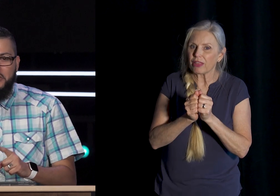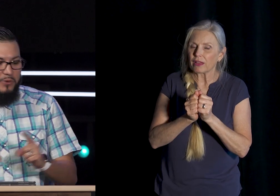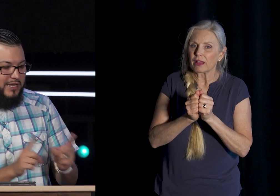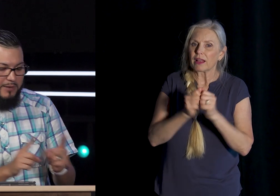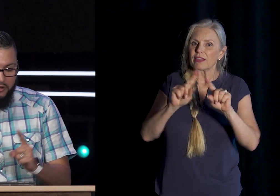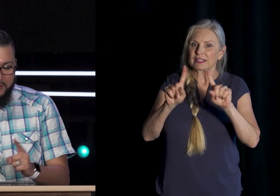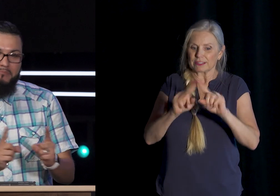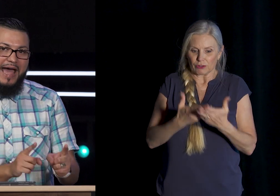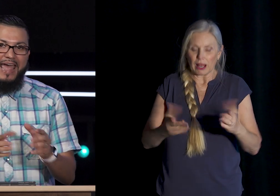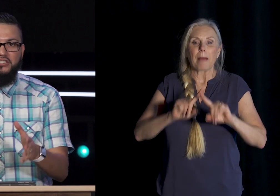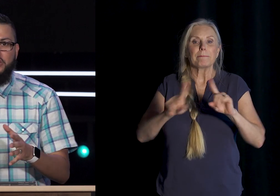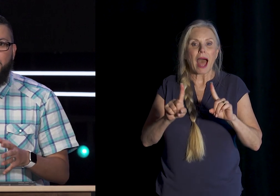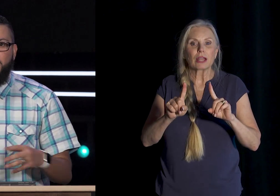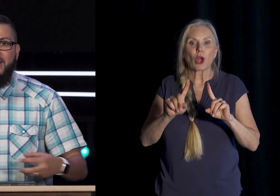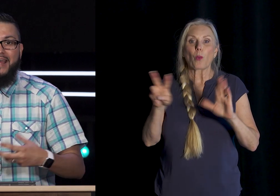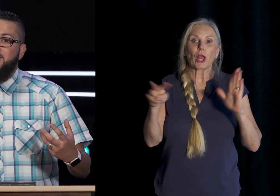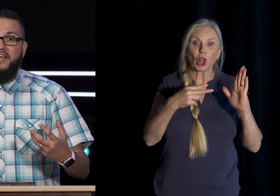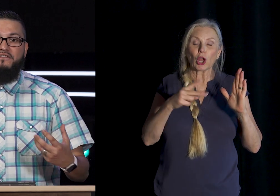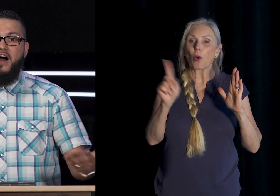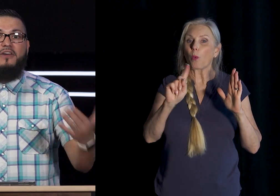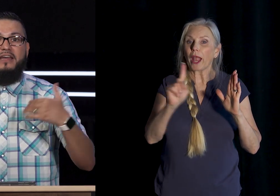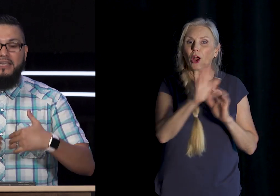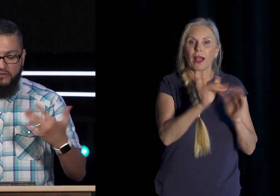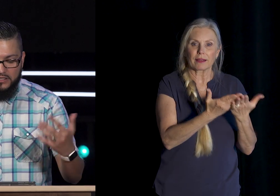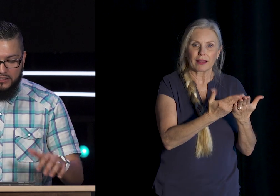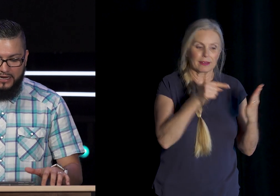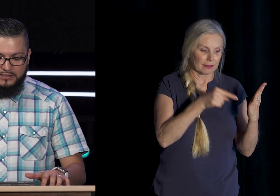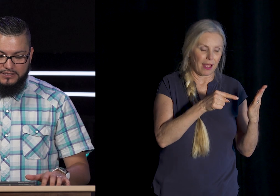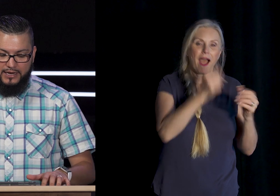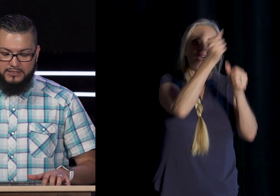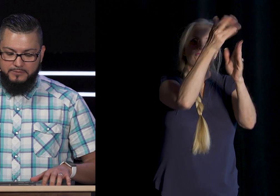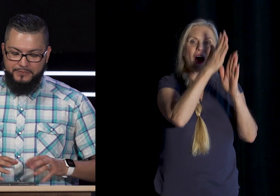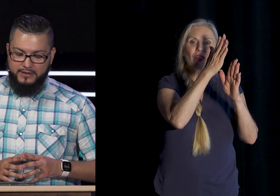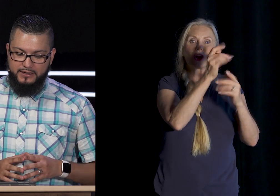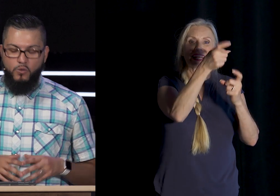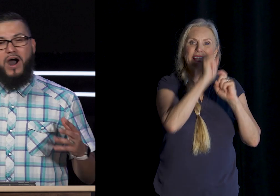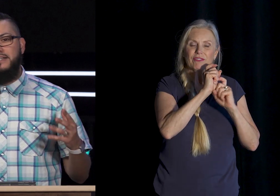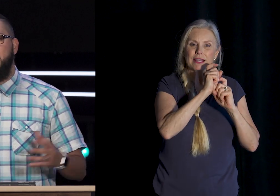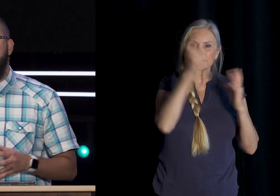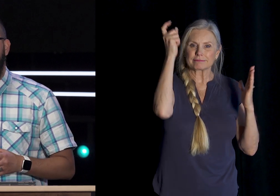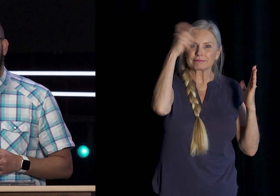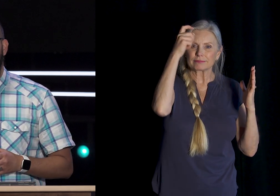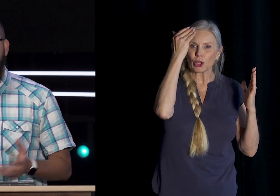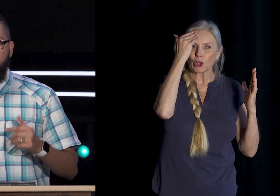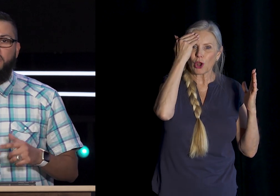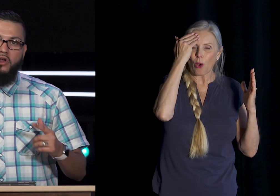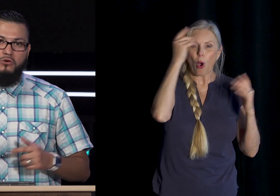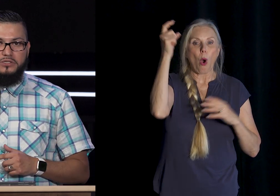We Keep Looking Back At Scripture And Saying Father Give Us Insights Wise Living Also Knows